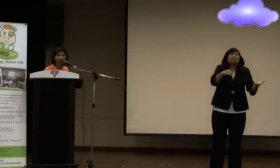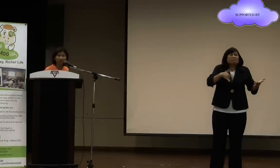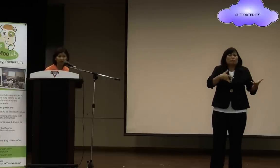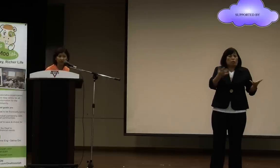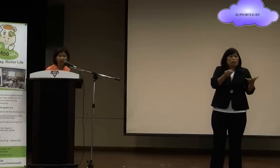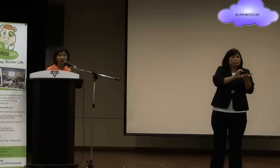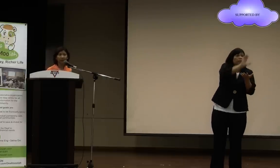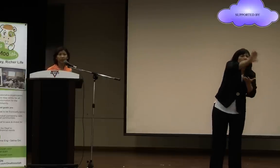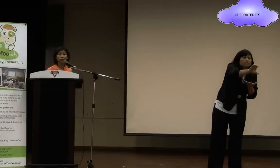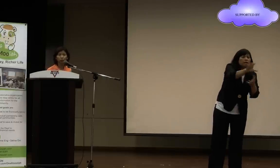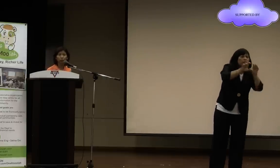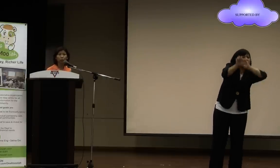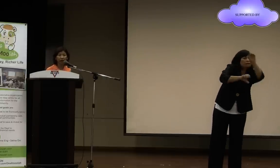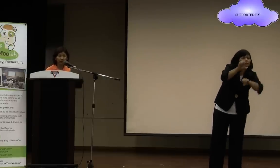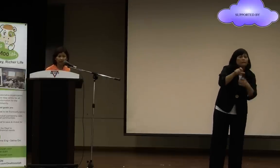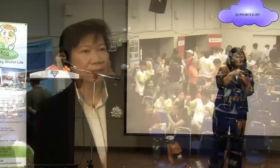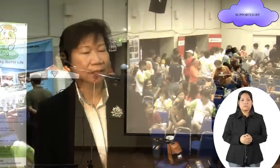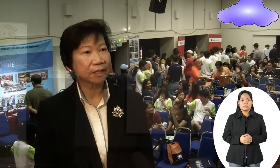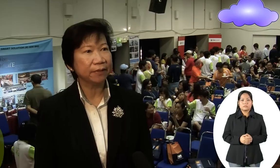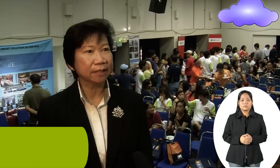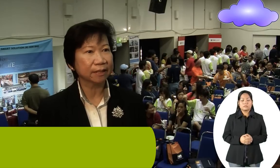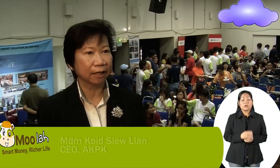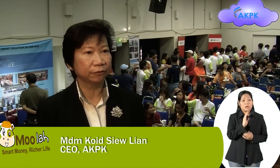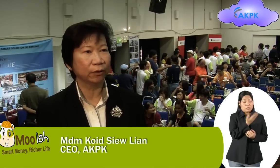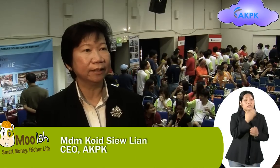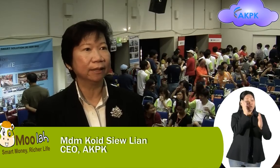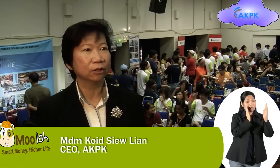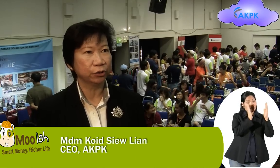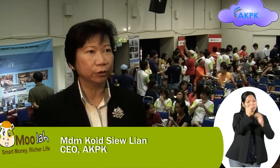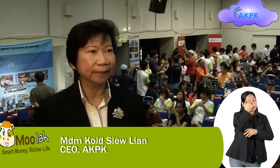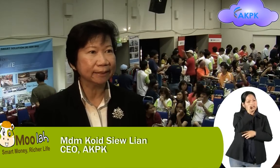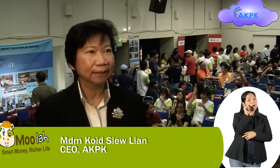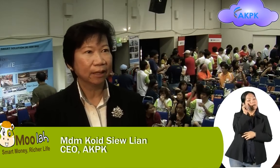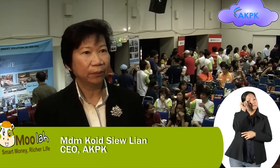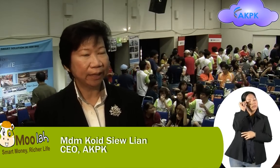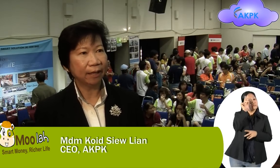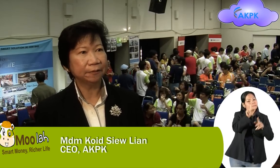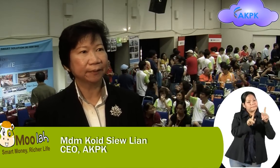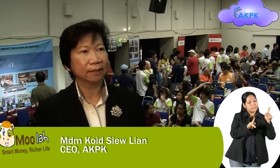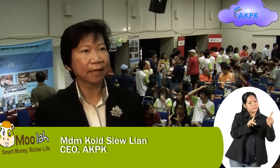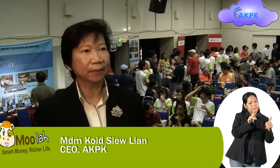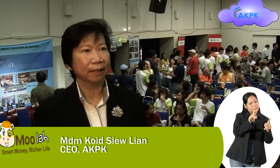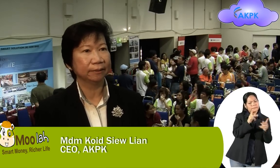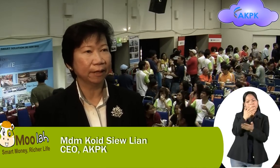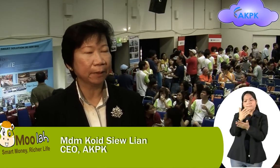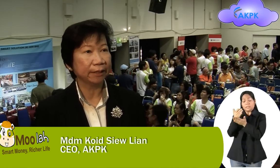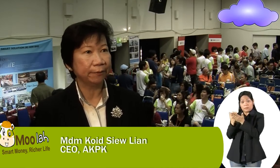invest and choose wisely. Our services are for adult consumers. We have some deaf hearing